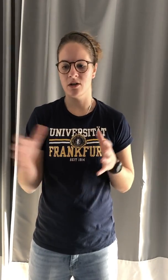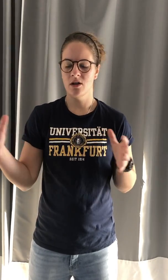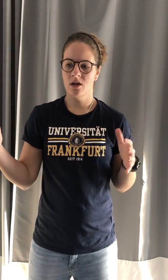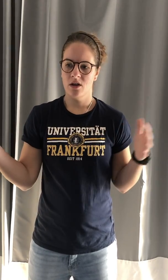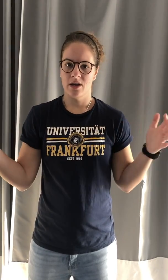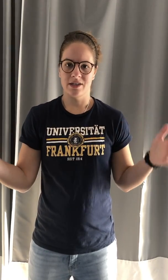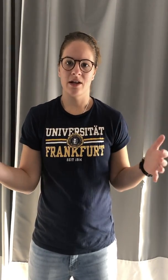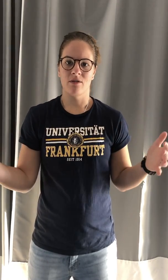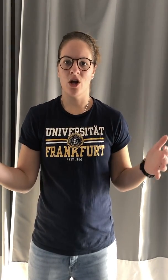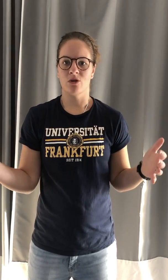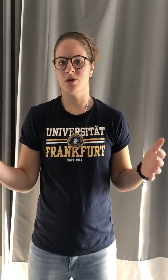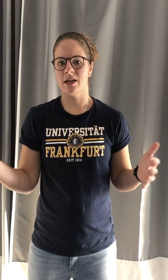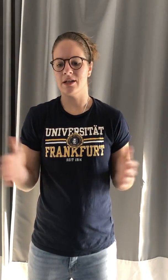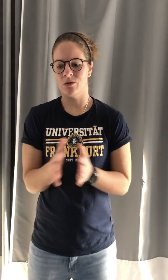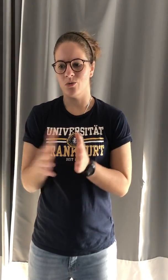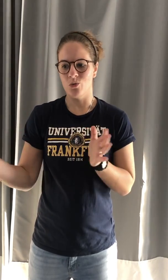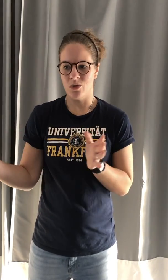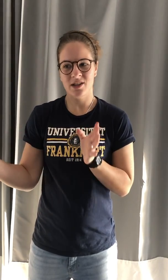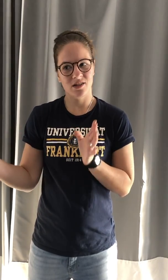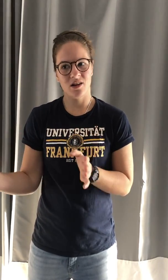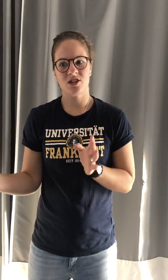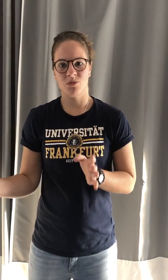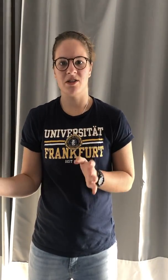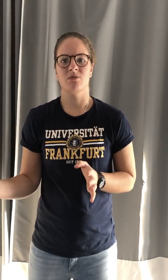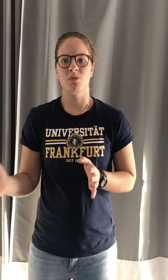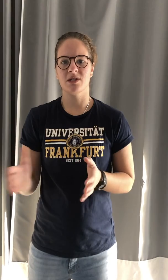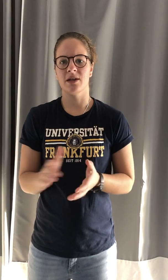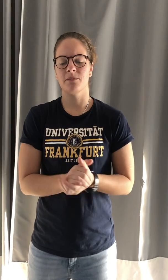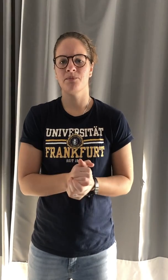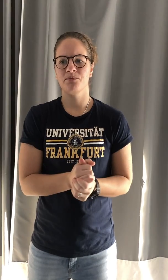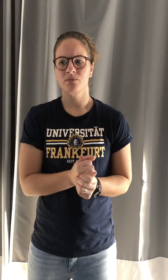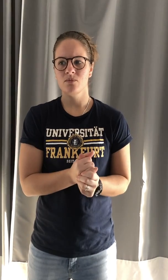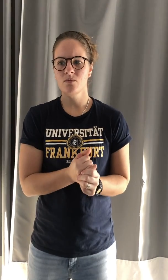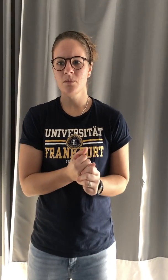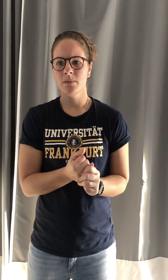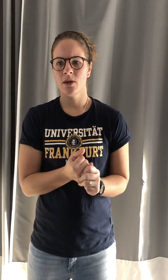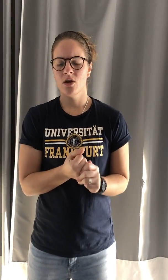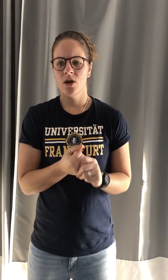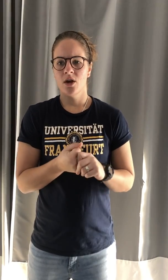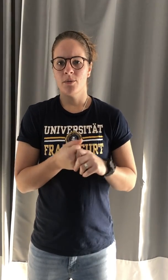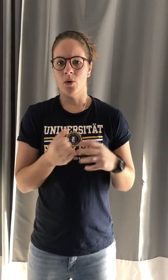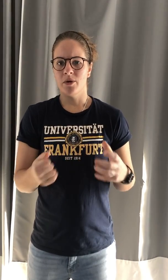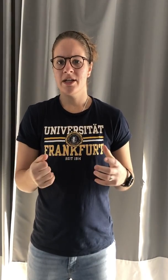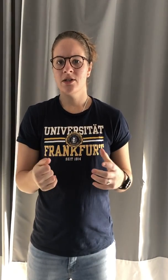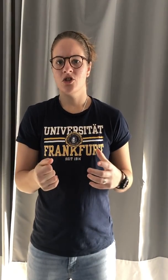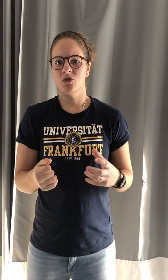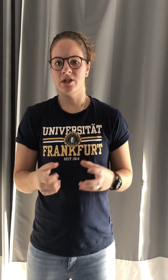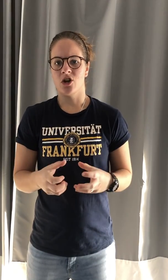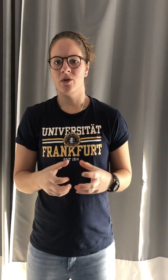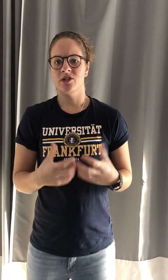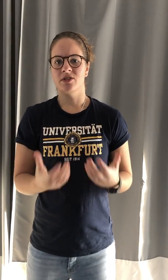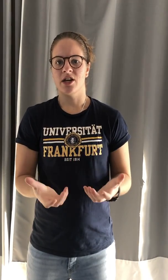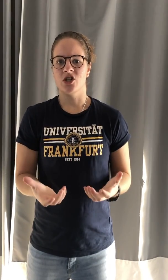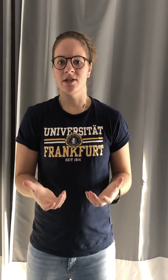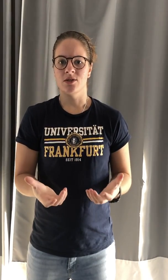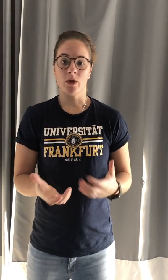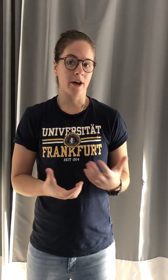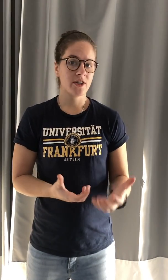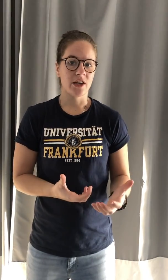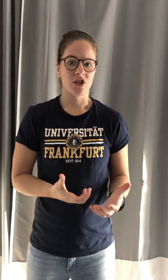instead of 100%. That's a large amount to be missing. But what we tend to do is go into sessions without intention.